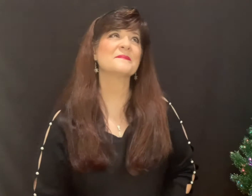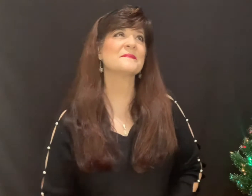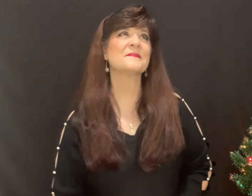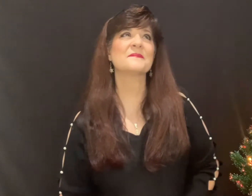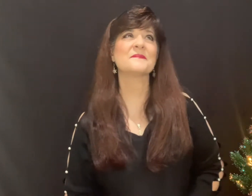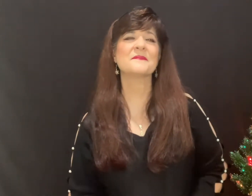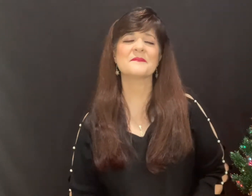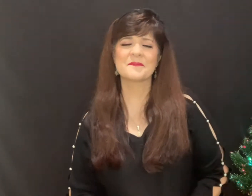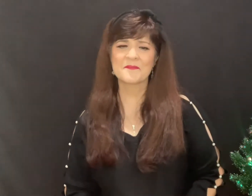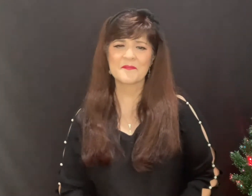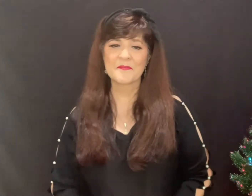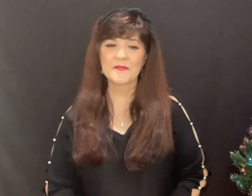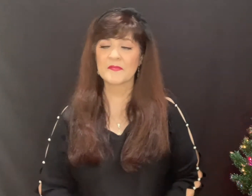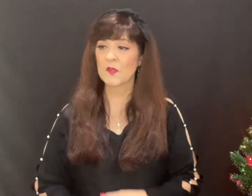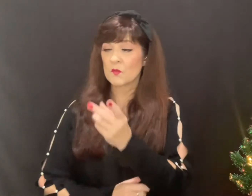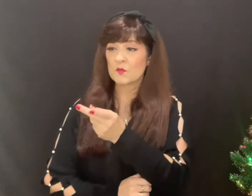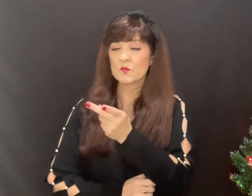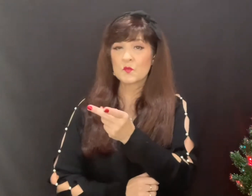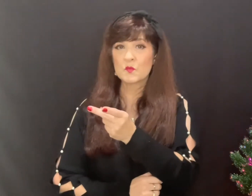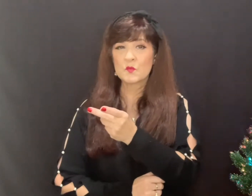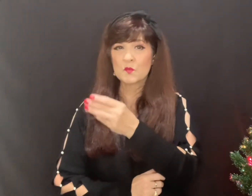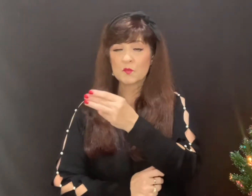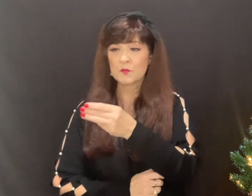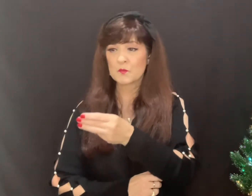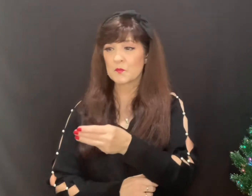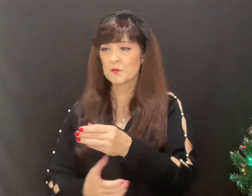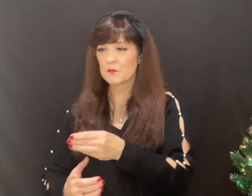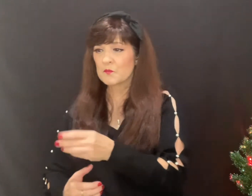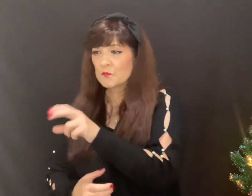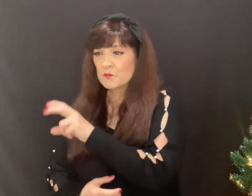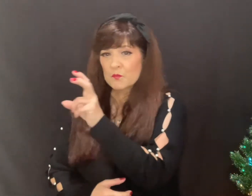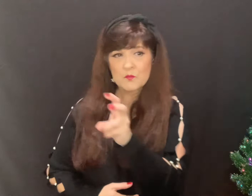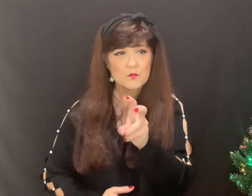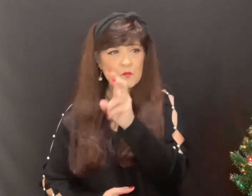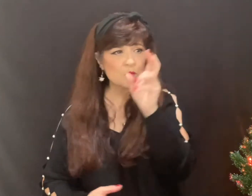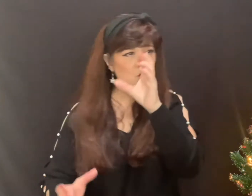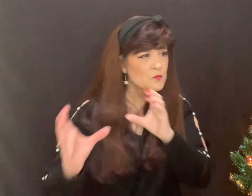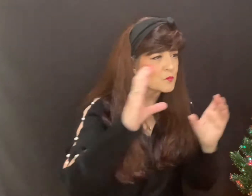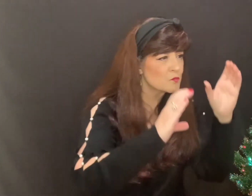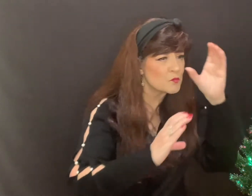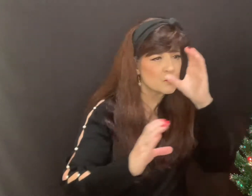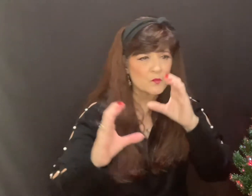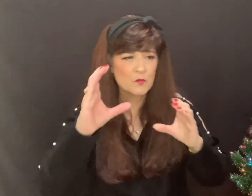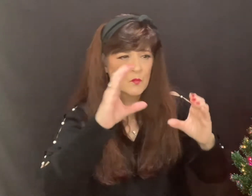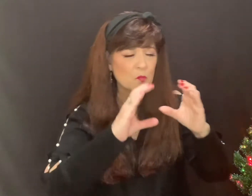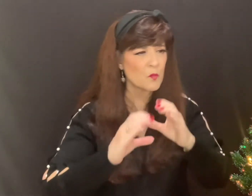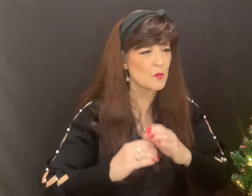By and by they find a little nook in a stable all